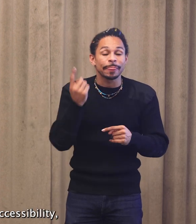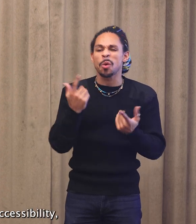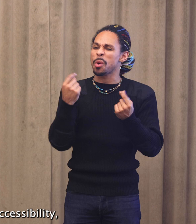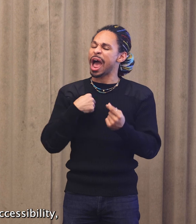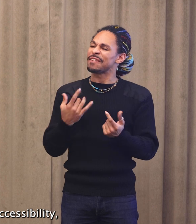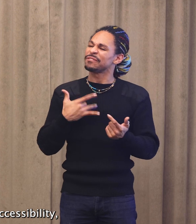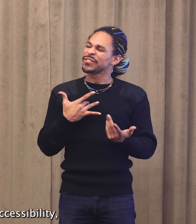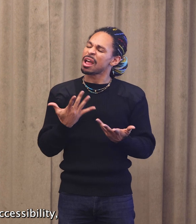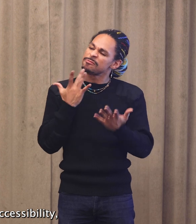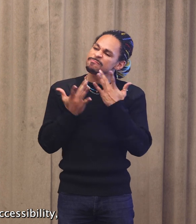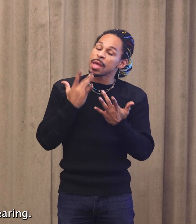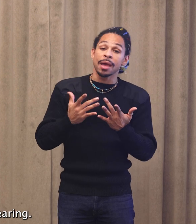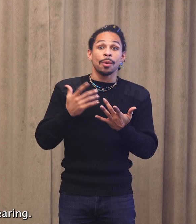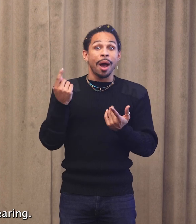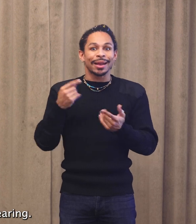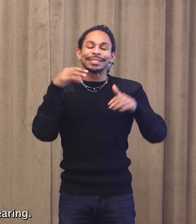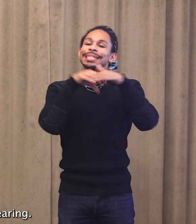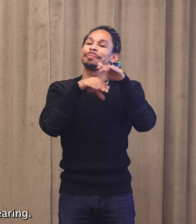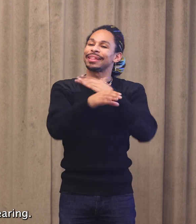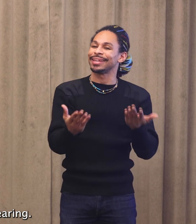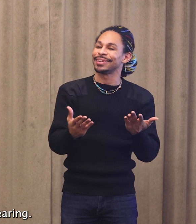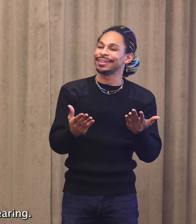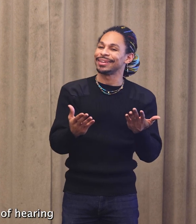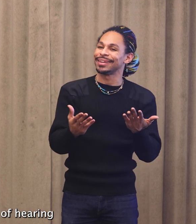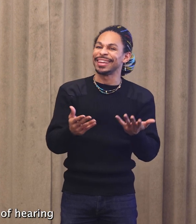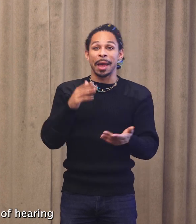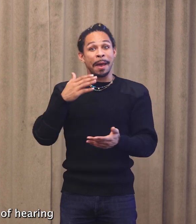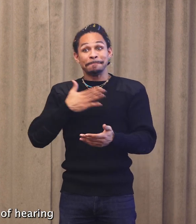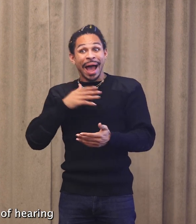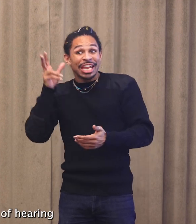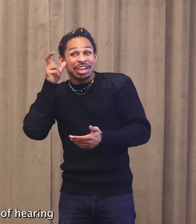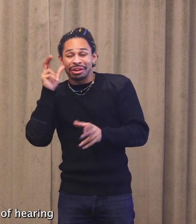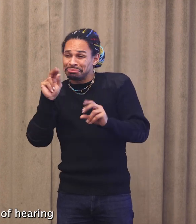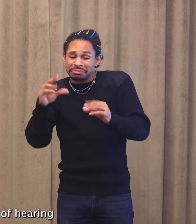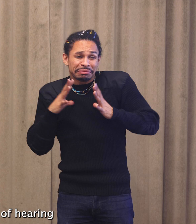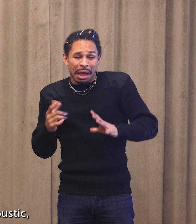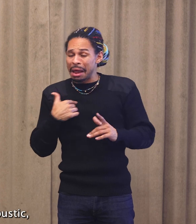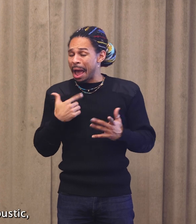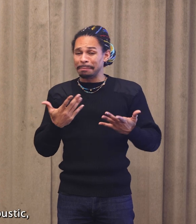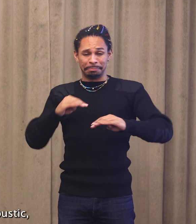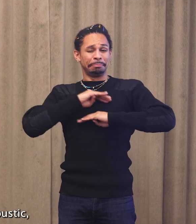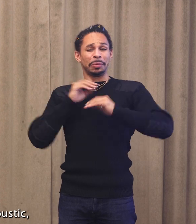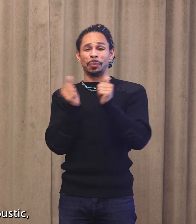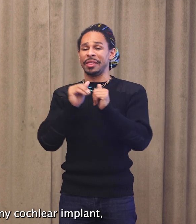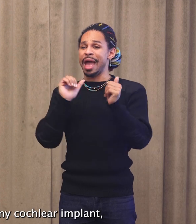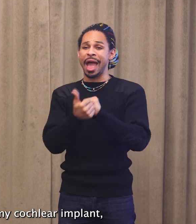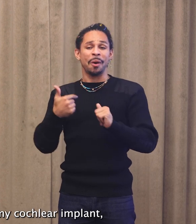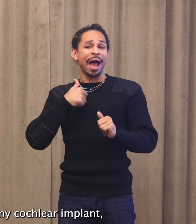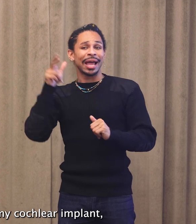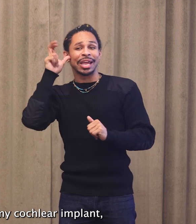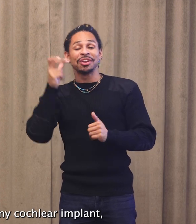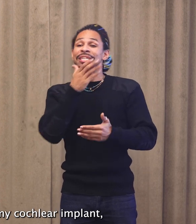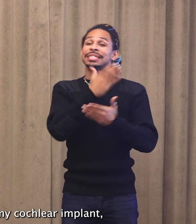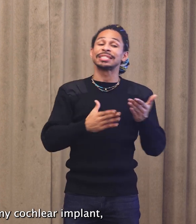the lack of accessibility, not my hearing. I love my way of hearing. Some acoustic, some